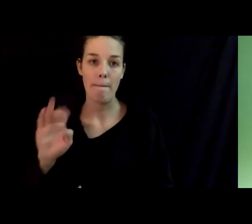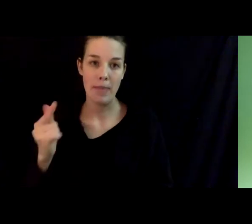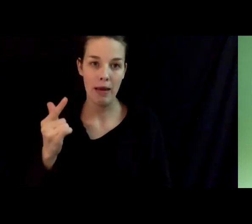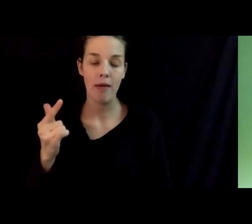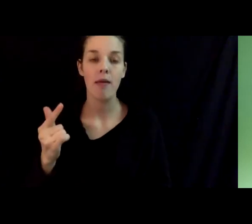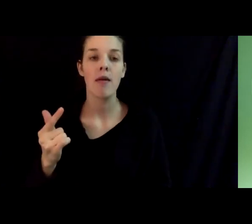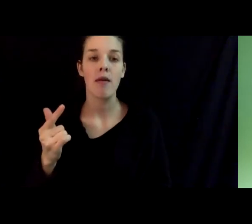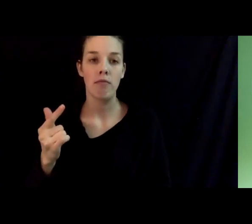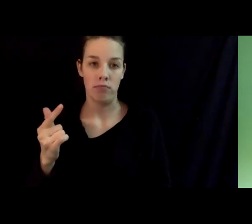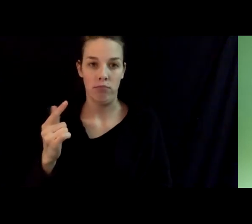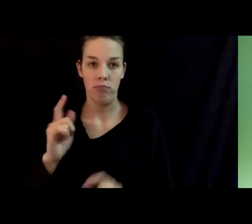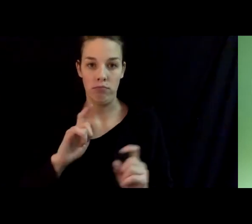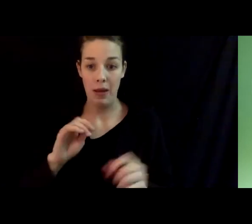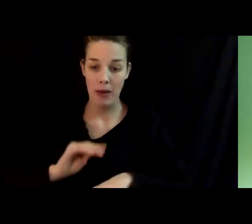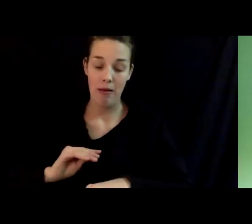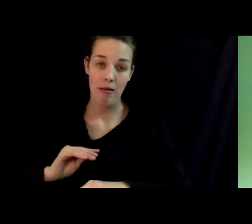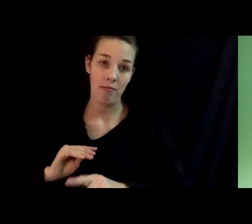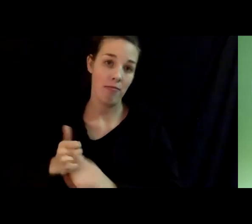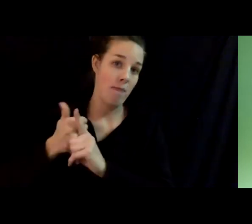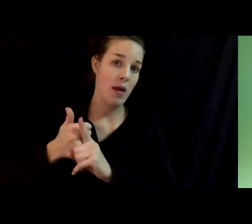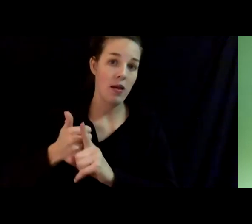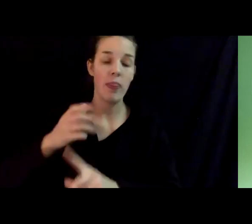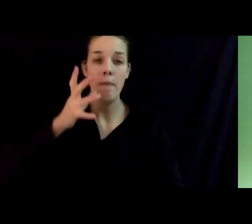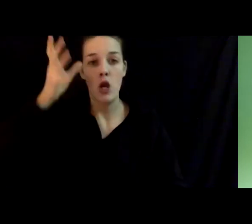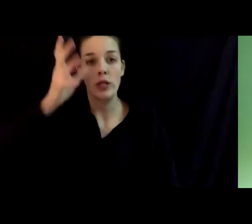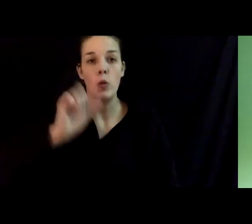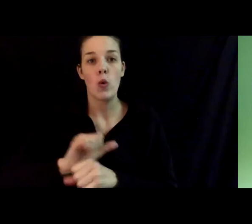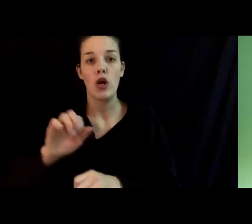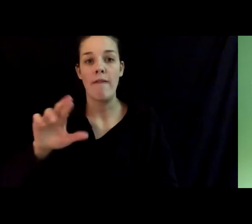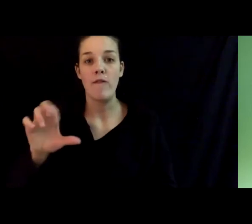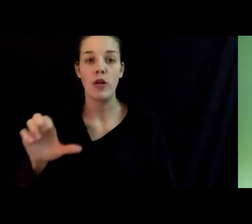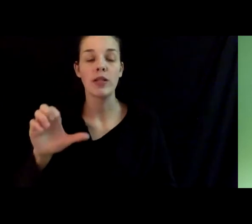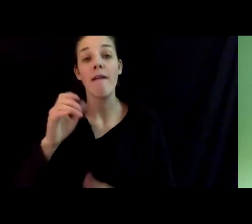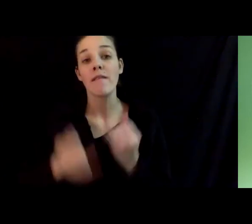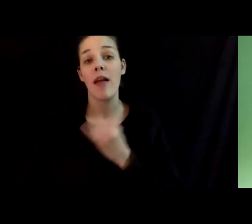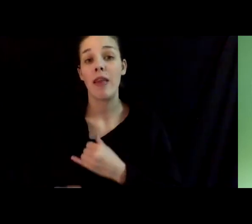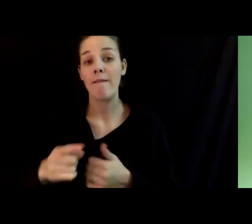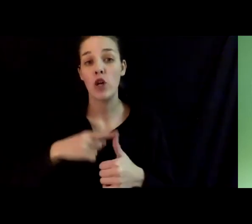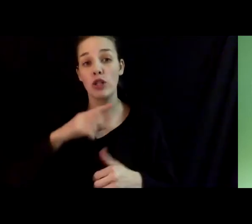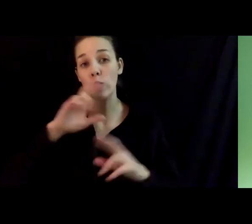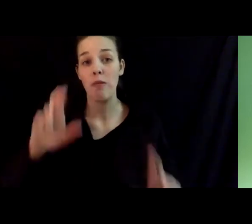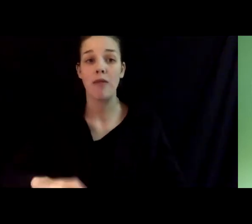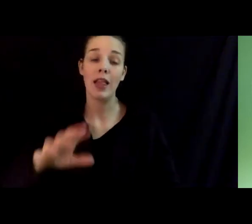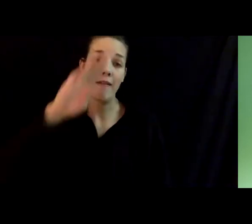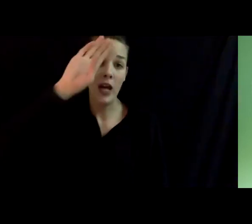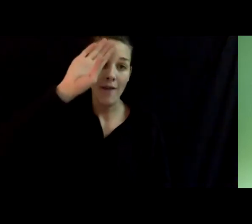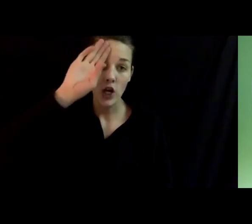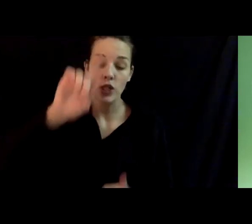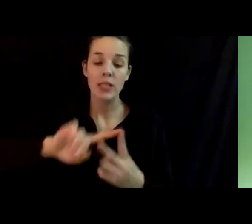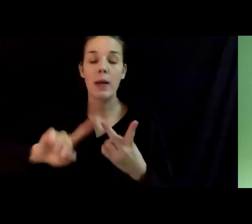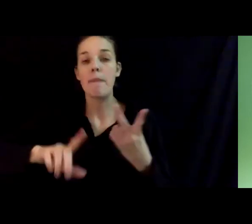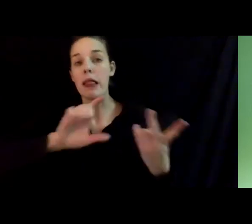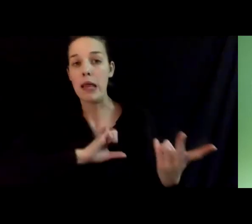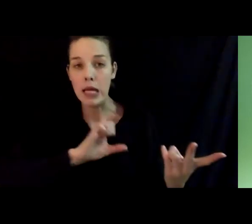impact to the parent workforce. Finally, first responders, that is firefighters, police officials,